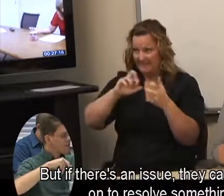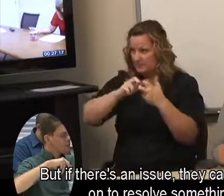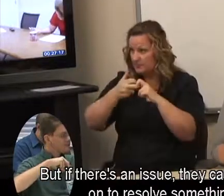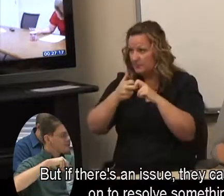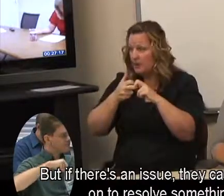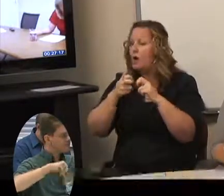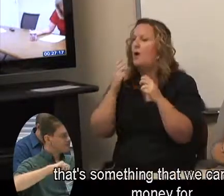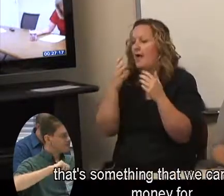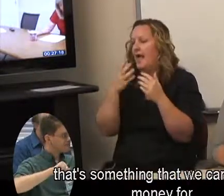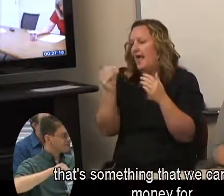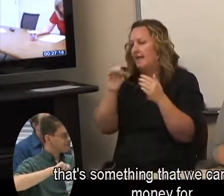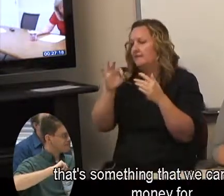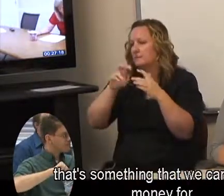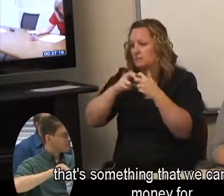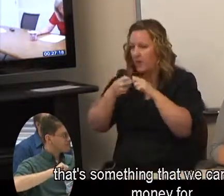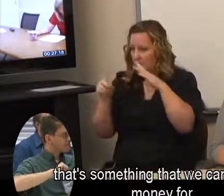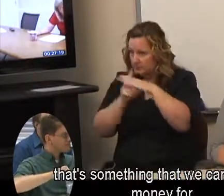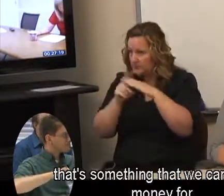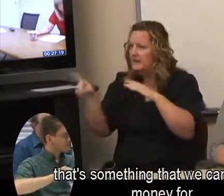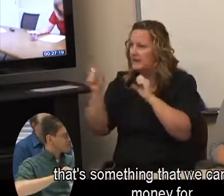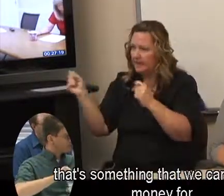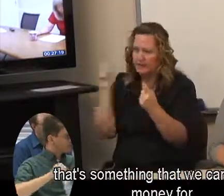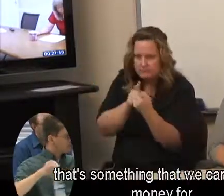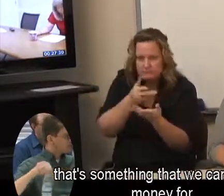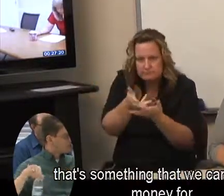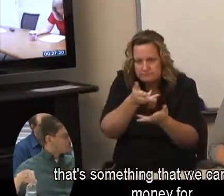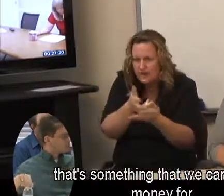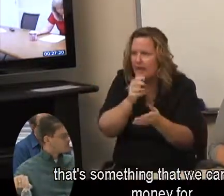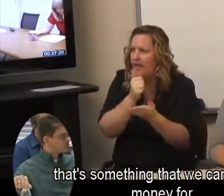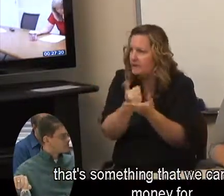something. That's something that we can use the money for.